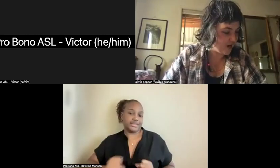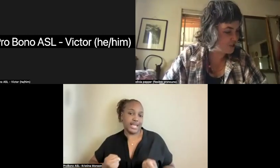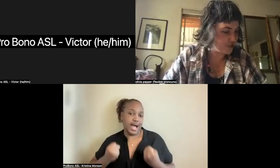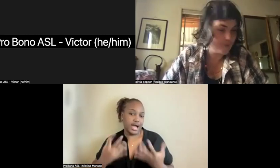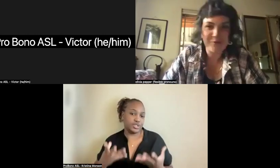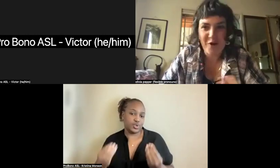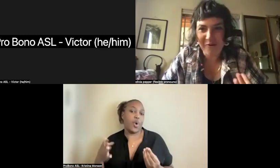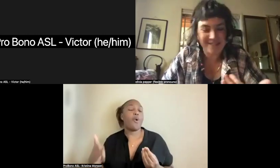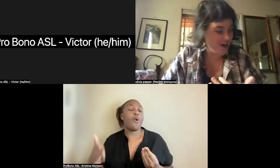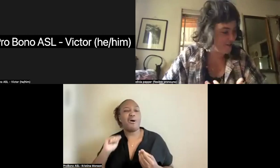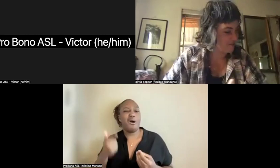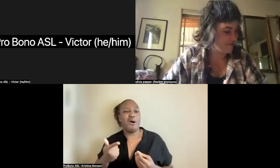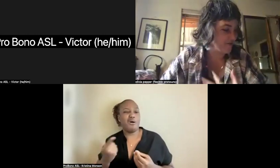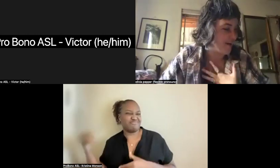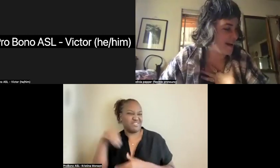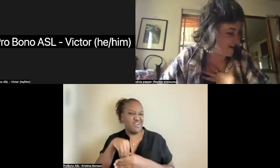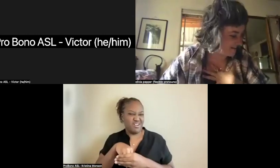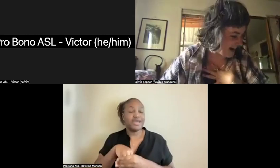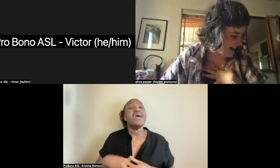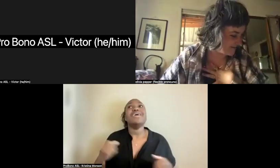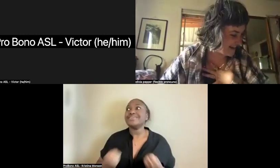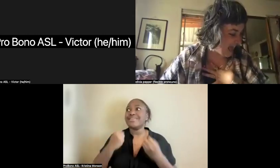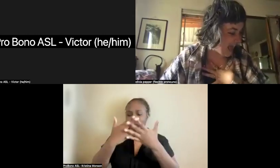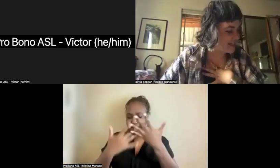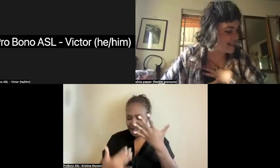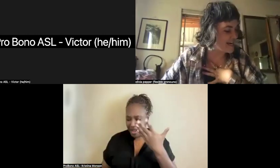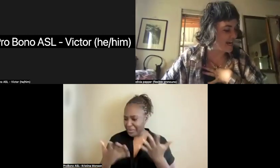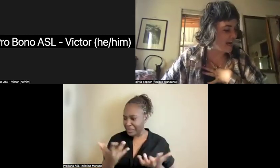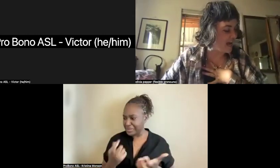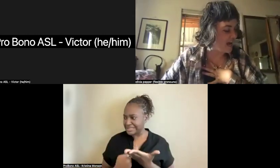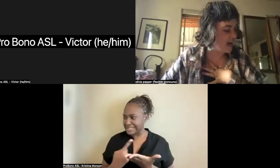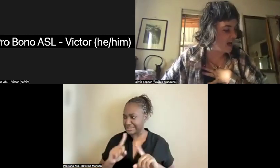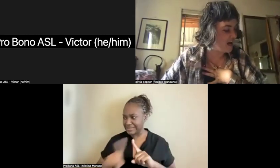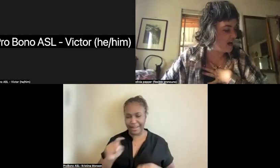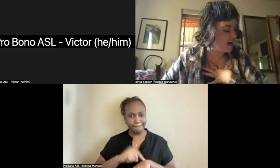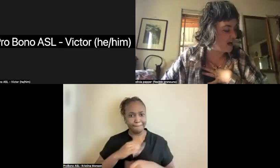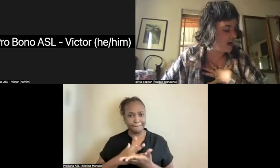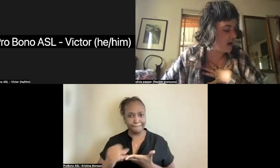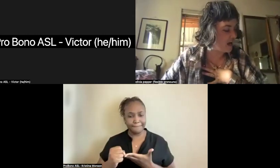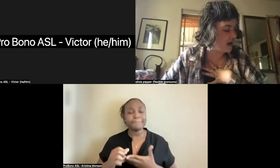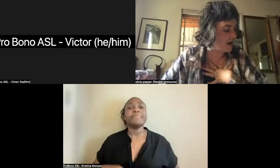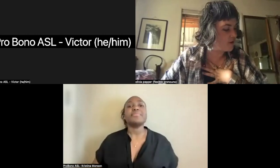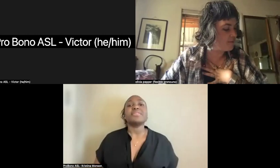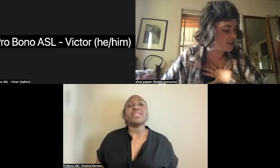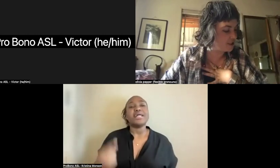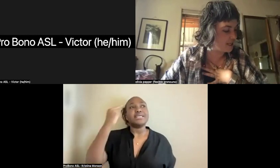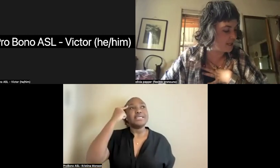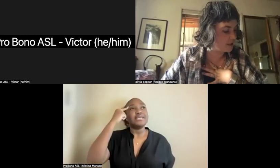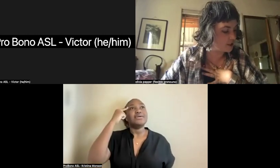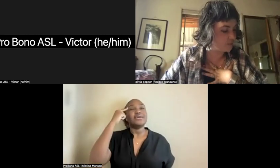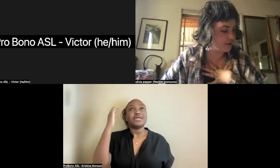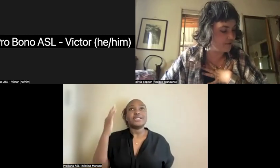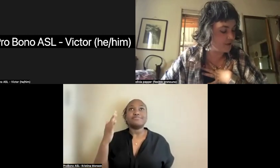Gosh, there's so much more I want to talk about, but I'm running out of time. I think I will mention